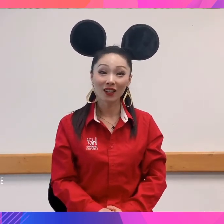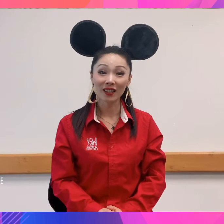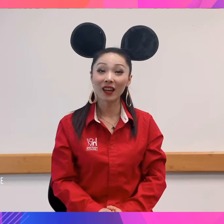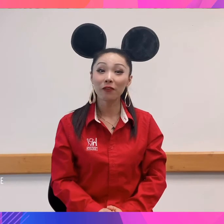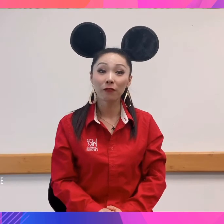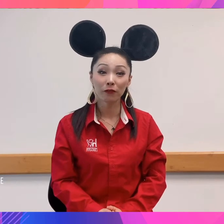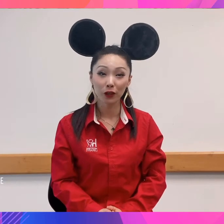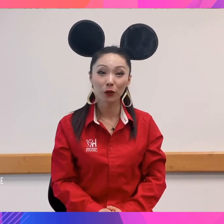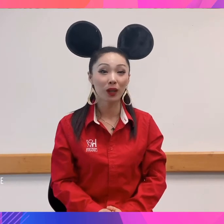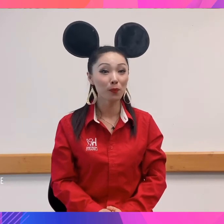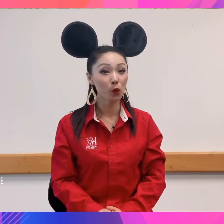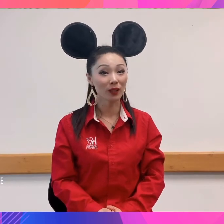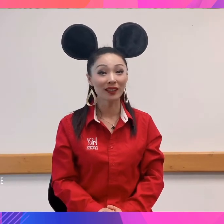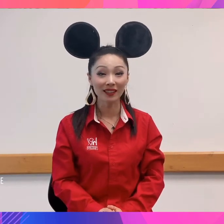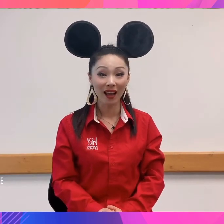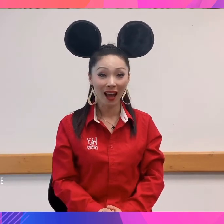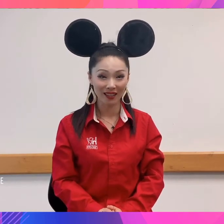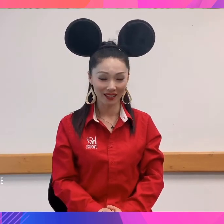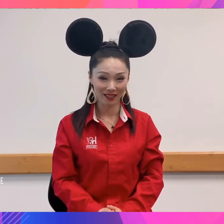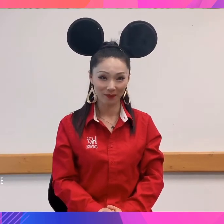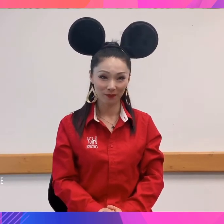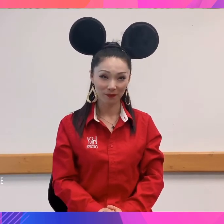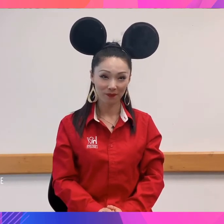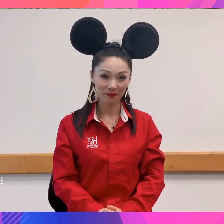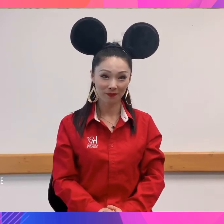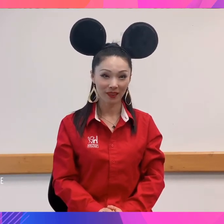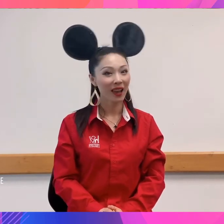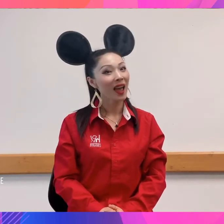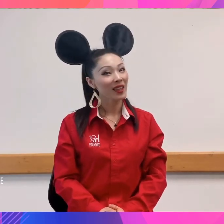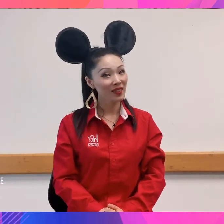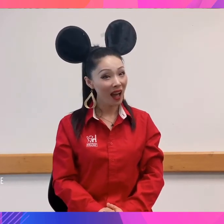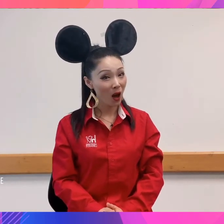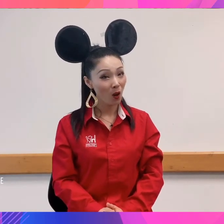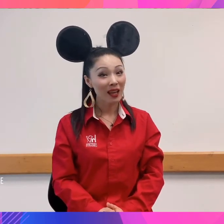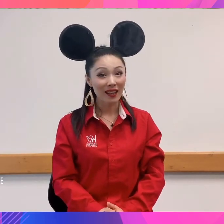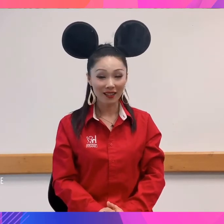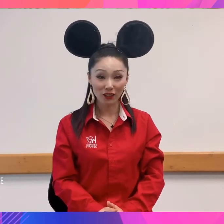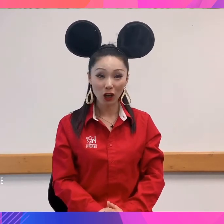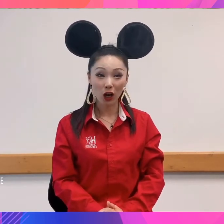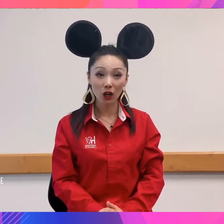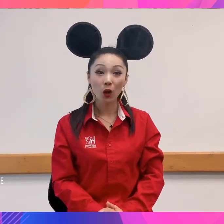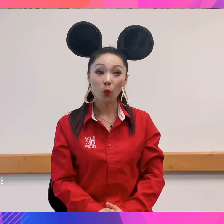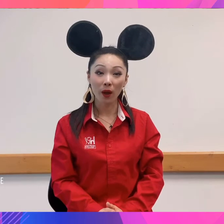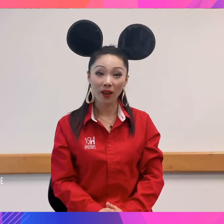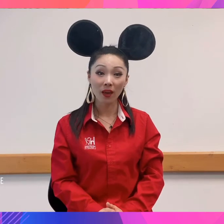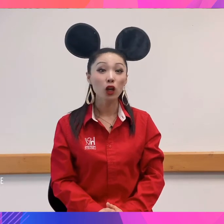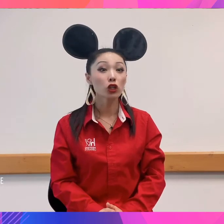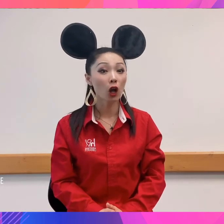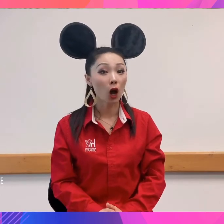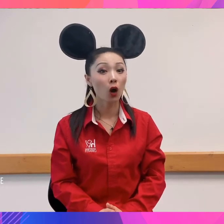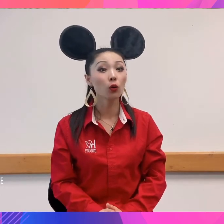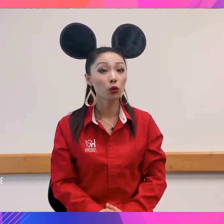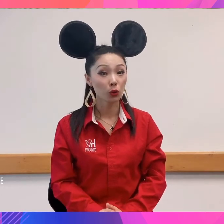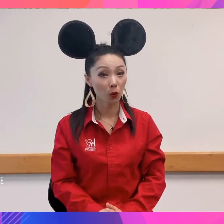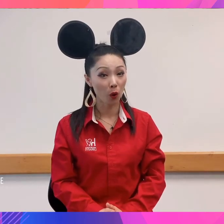a few important signs. Now let's start with row your